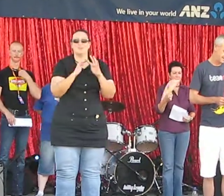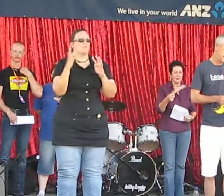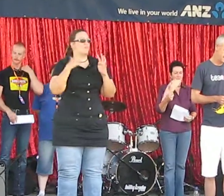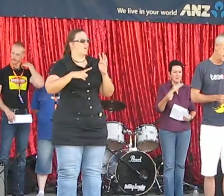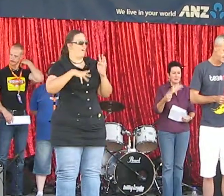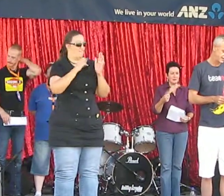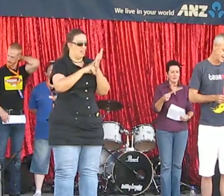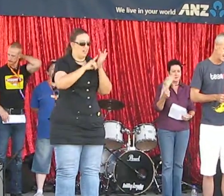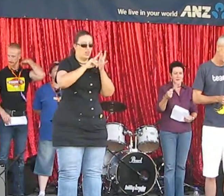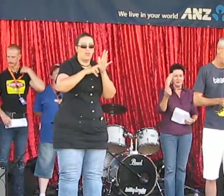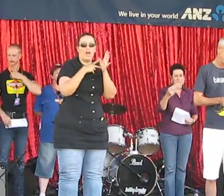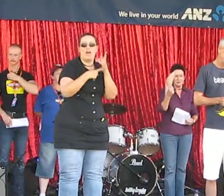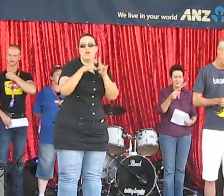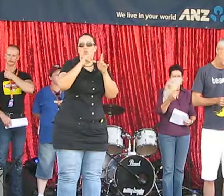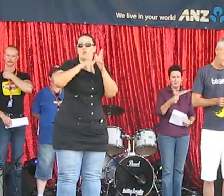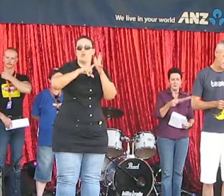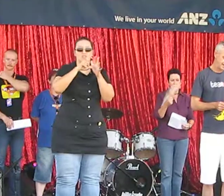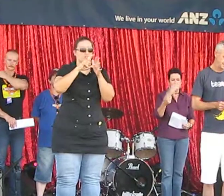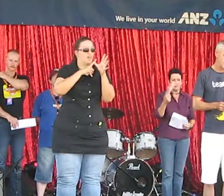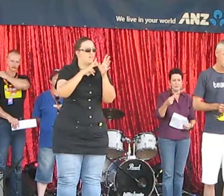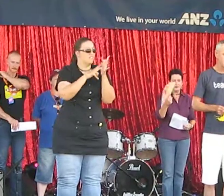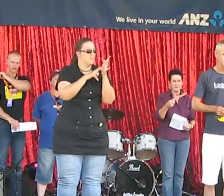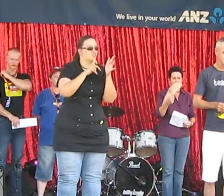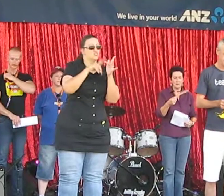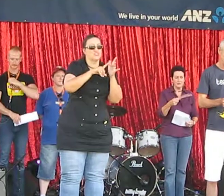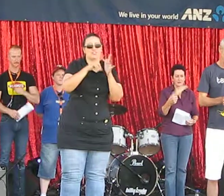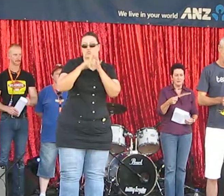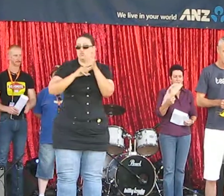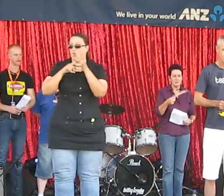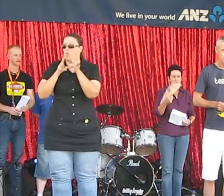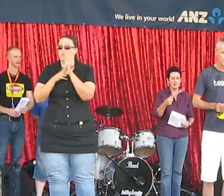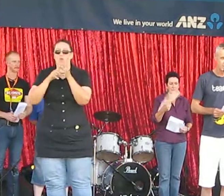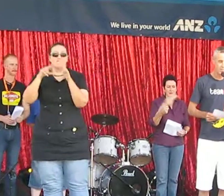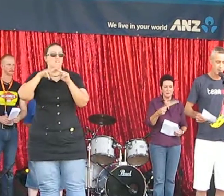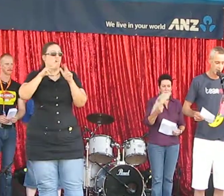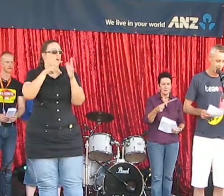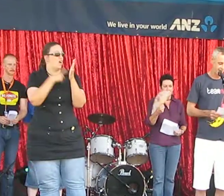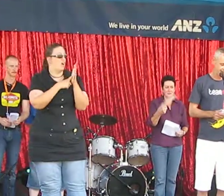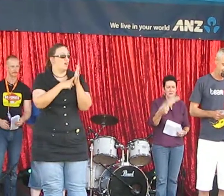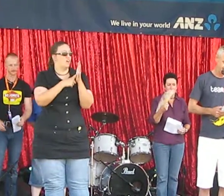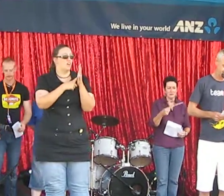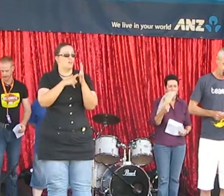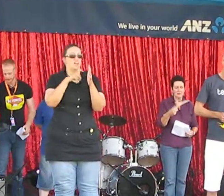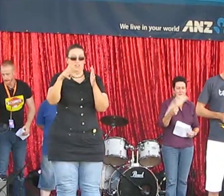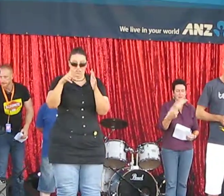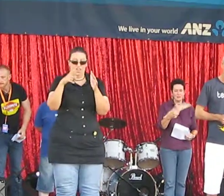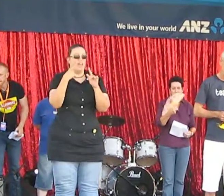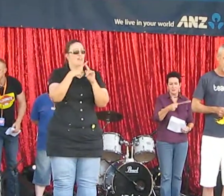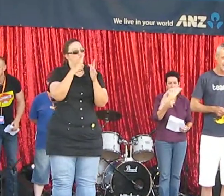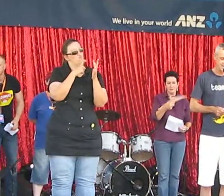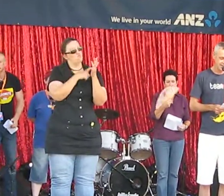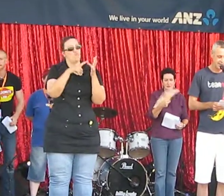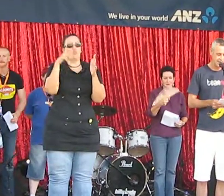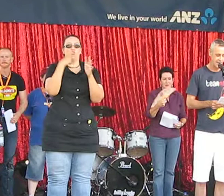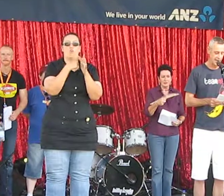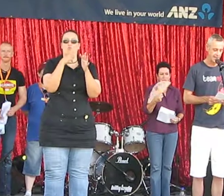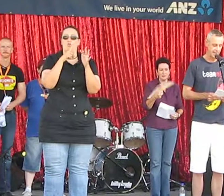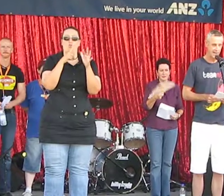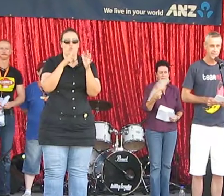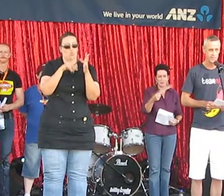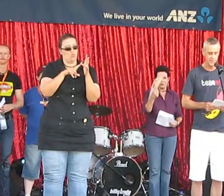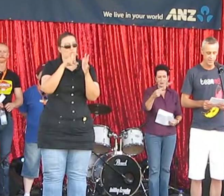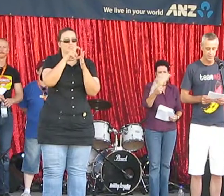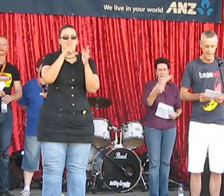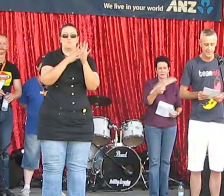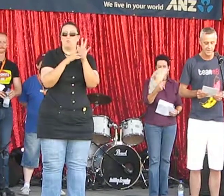of Arc to Brent Corrigan and Rocco de Morrow. A line that connects